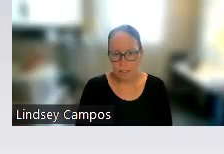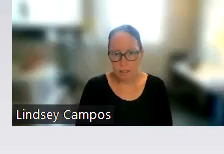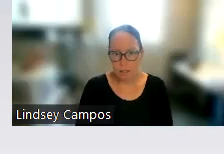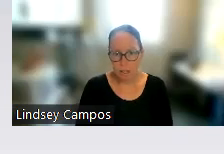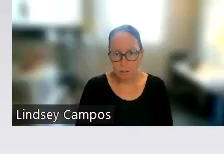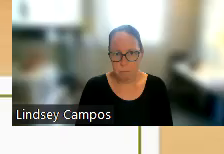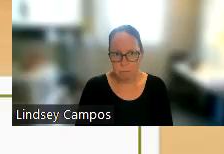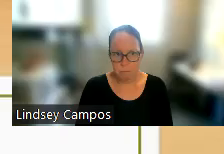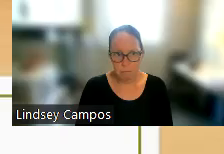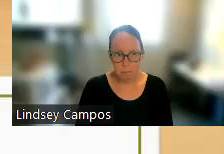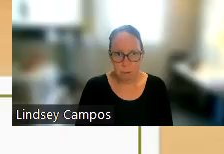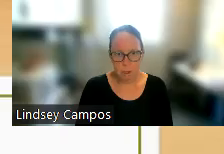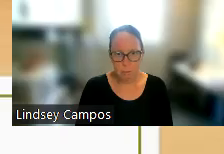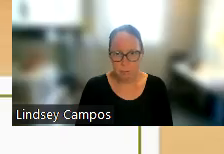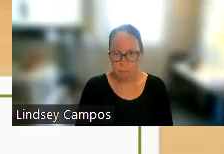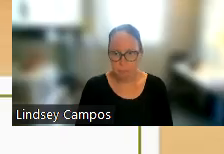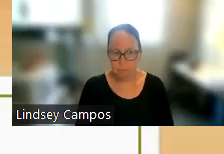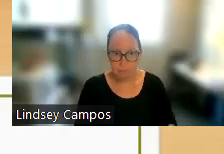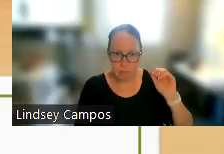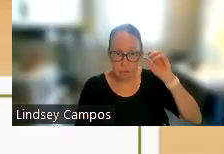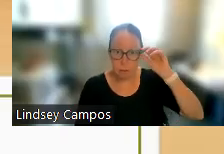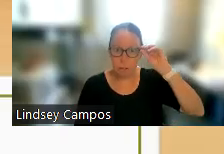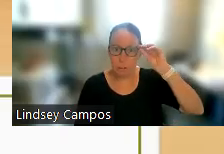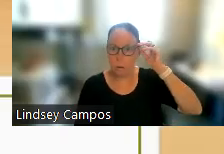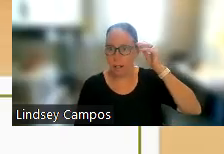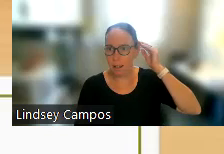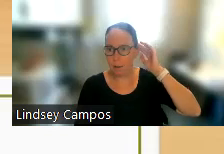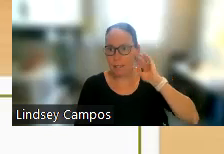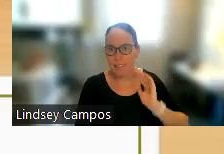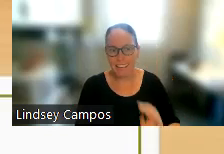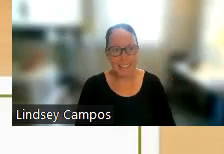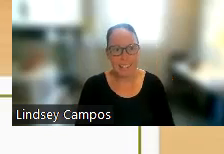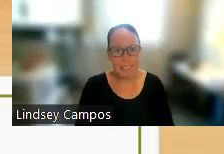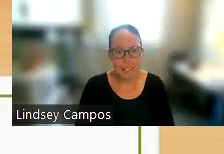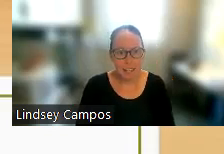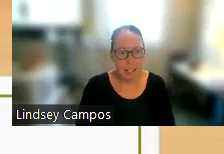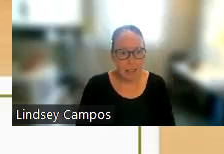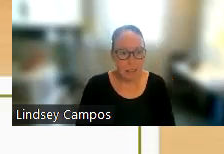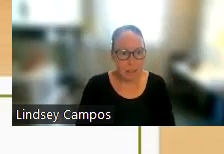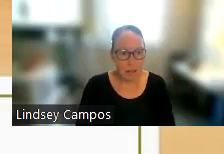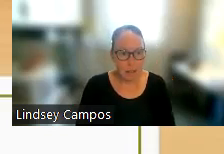programs. So the first one is Sign It.